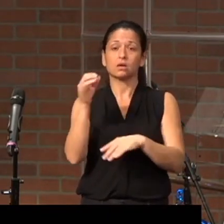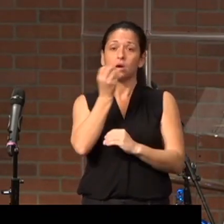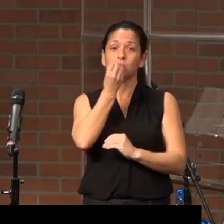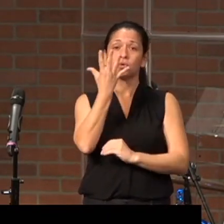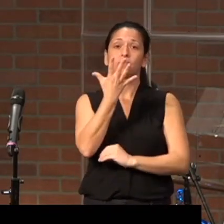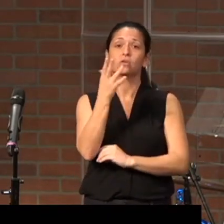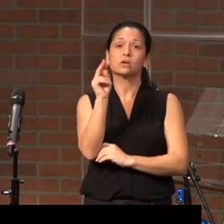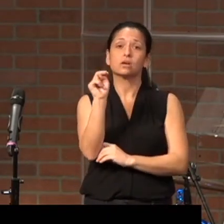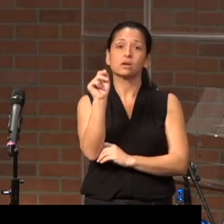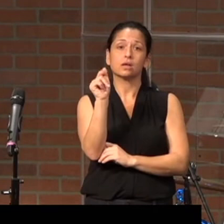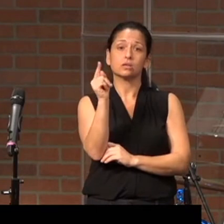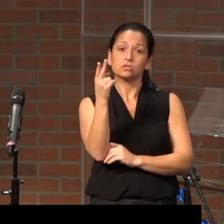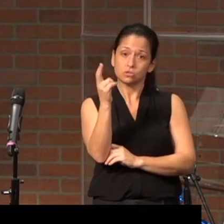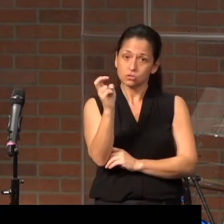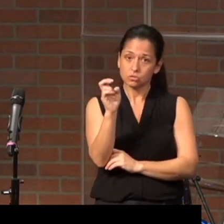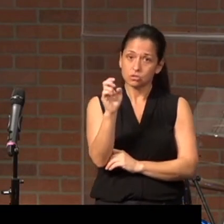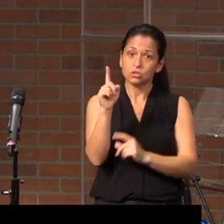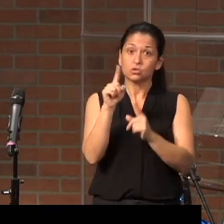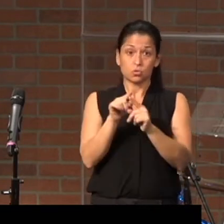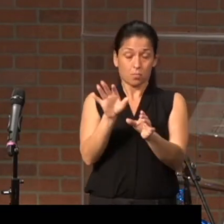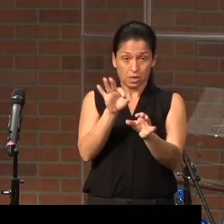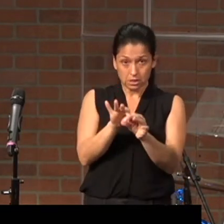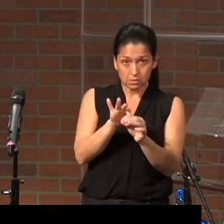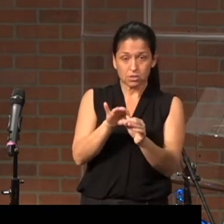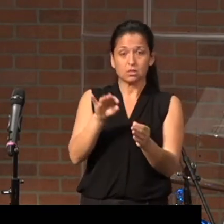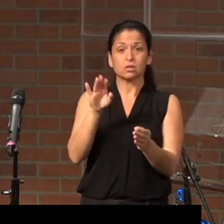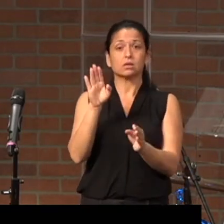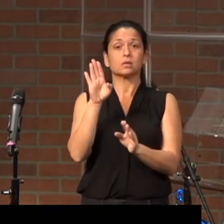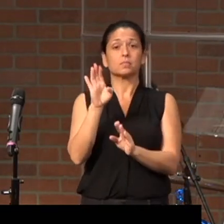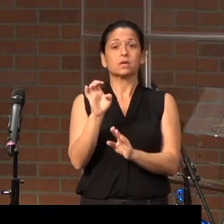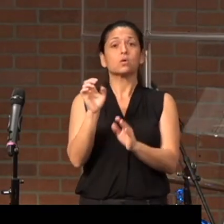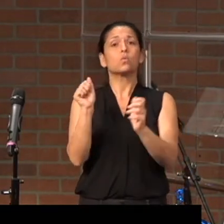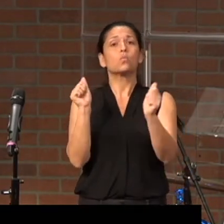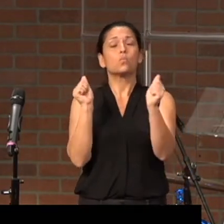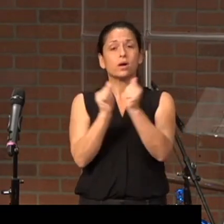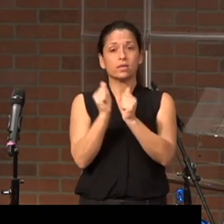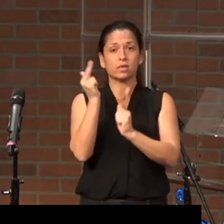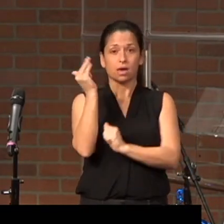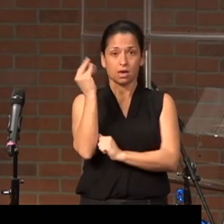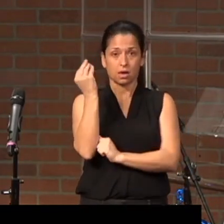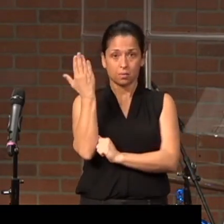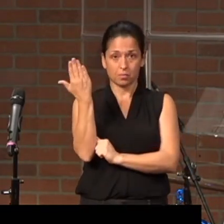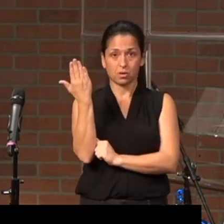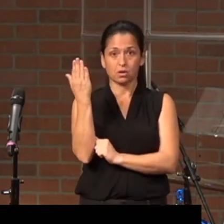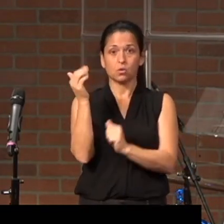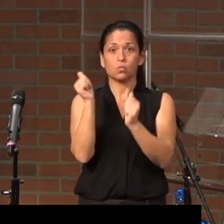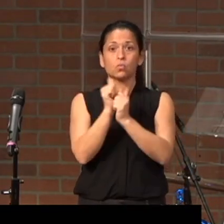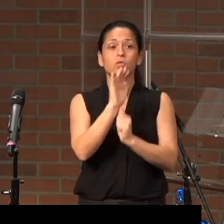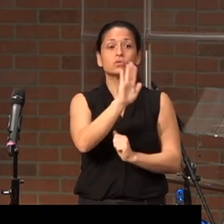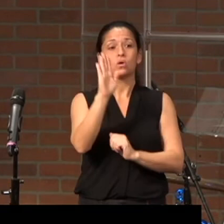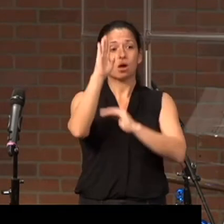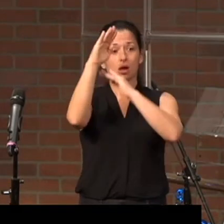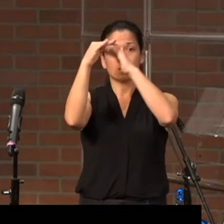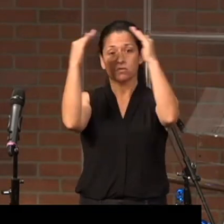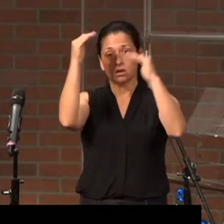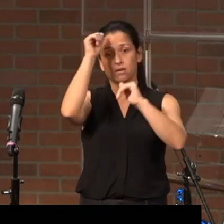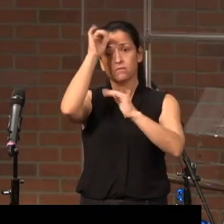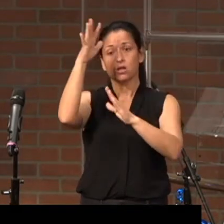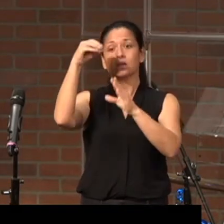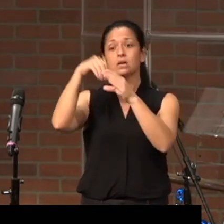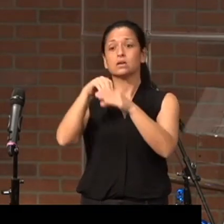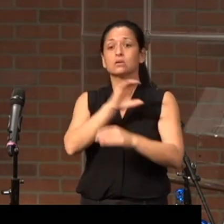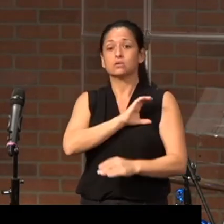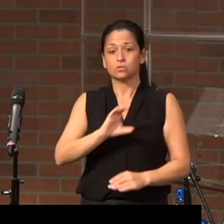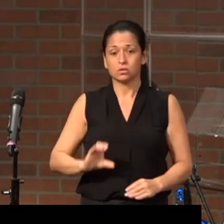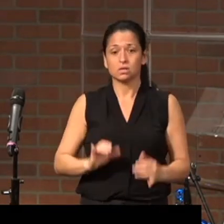nature, to participate being with him, with your heavenly father in Christ